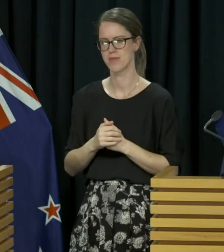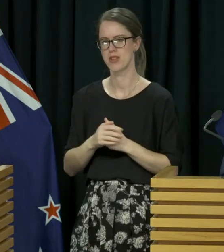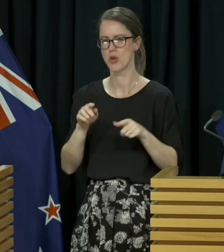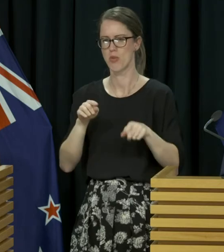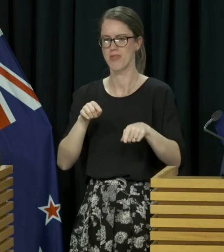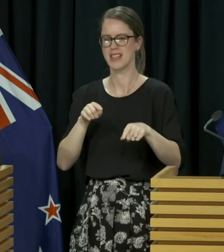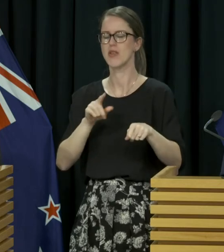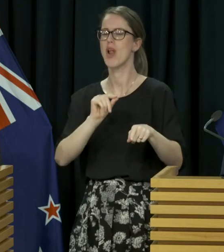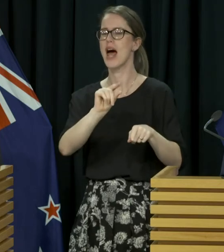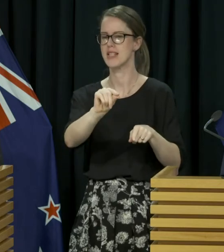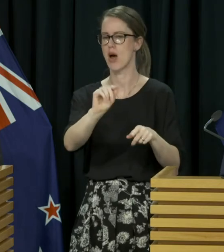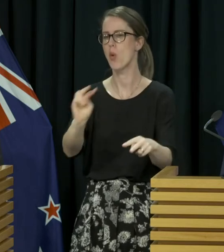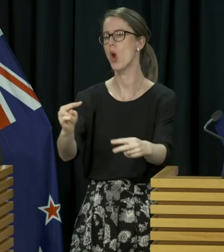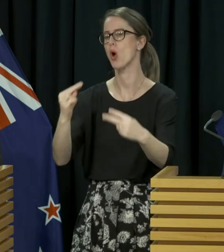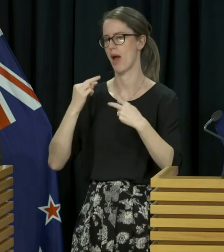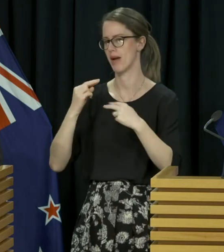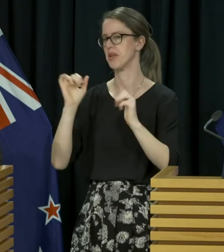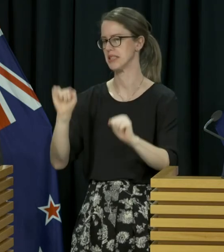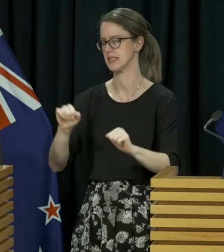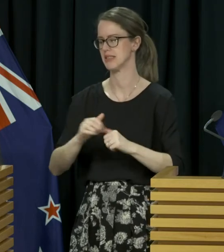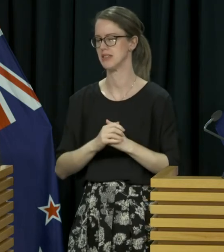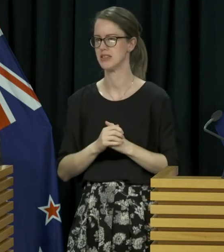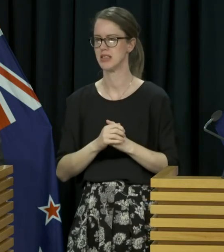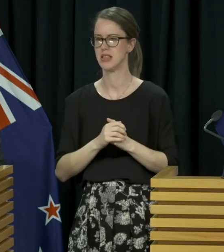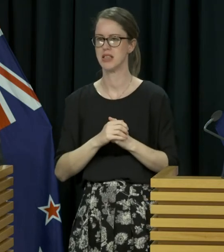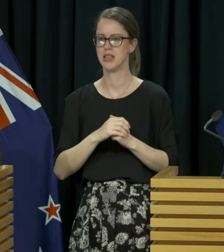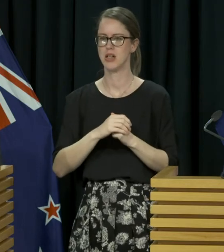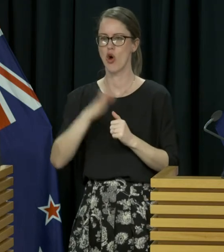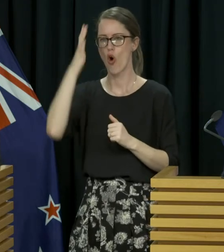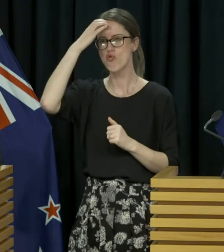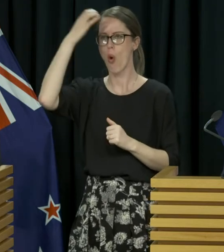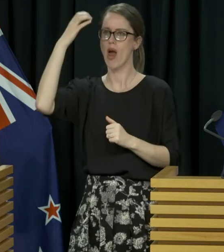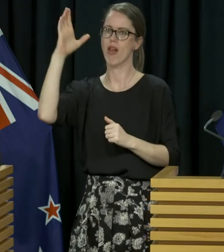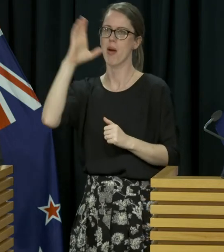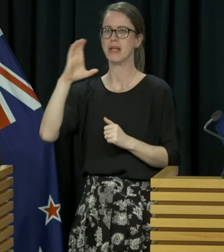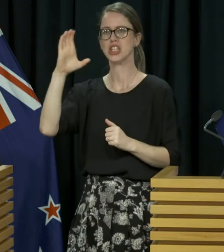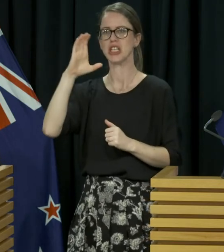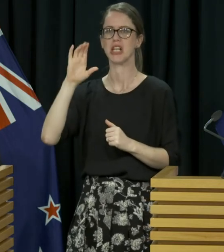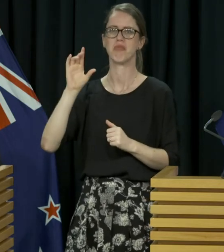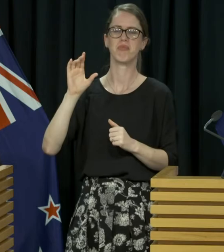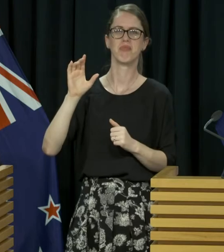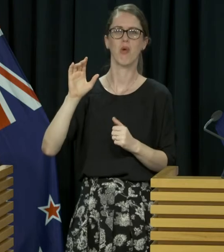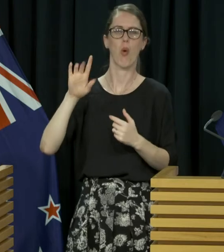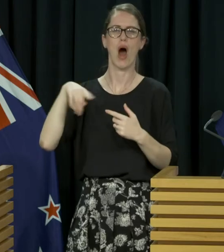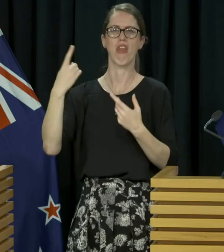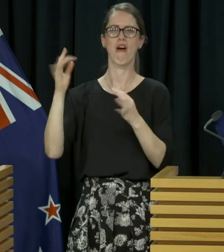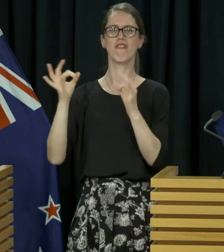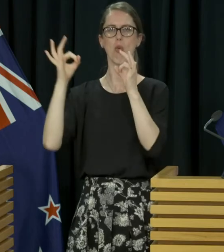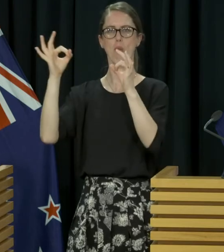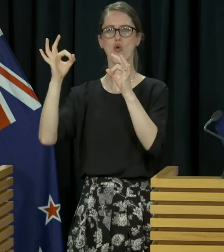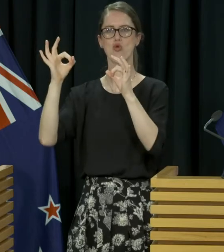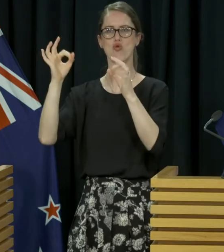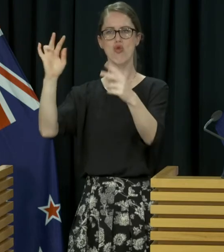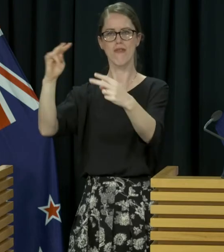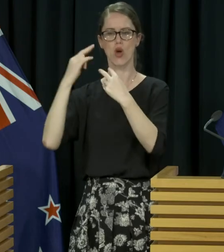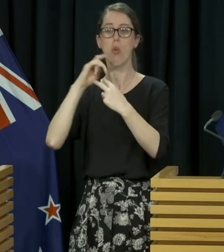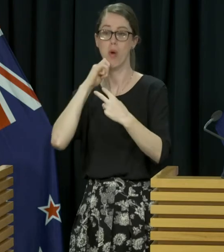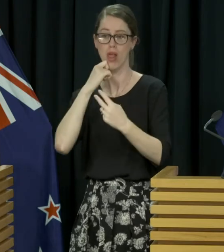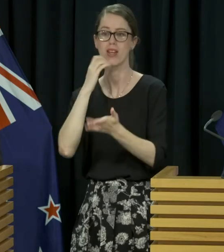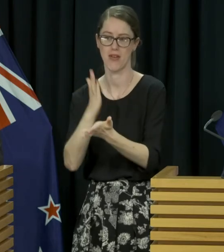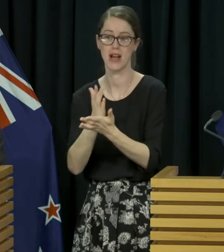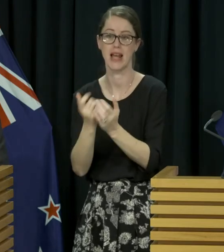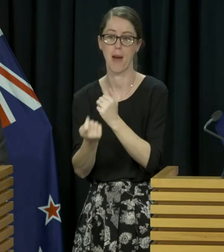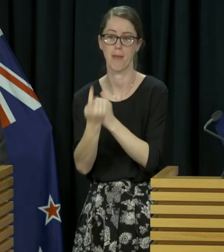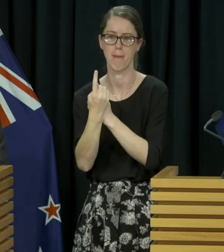still doing that. So at some future point, whether it's a Royal Commission or some other, you know, formalised review, that will happen,